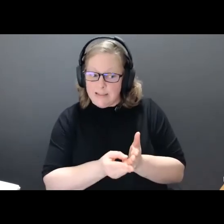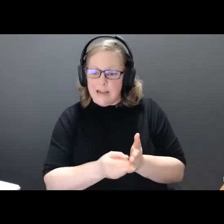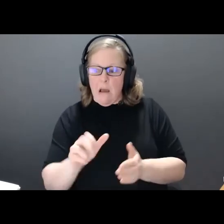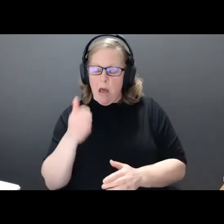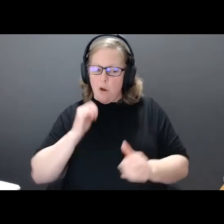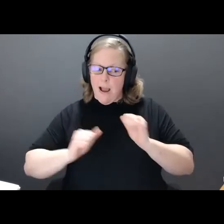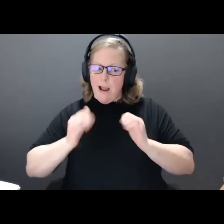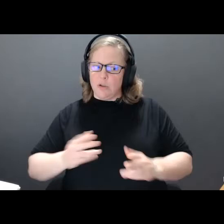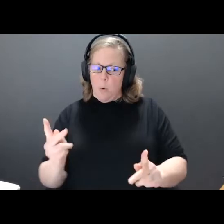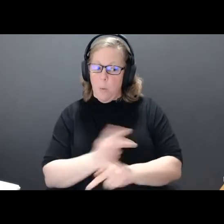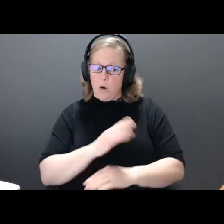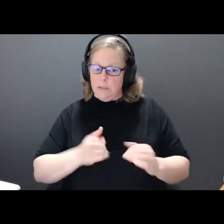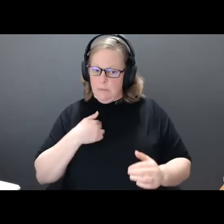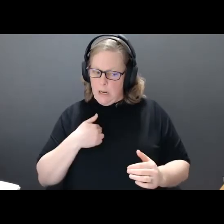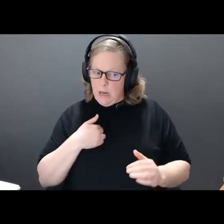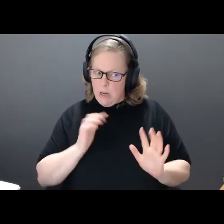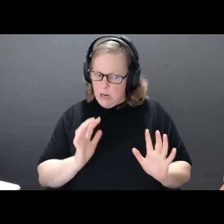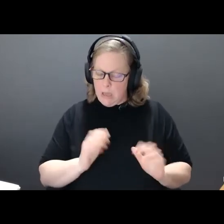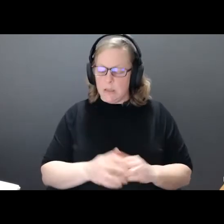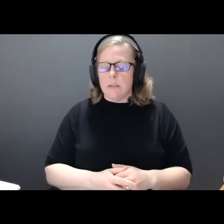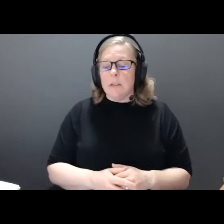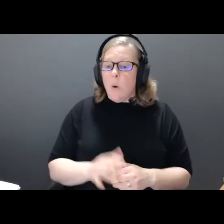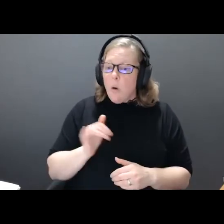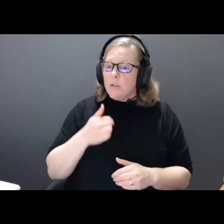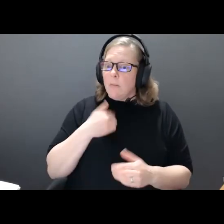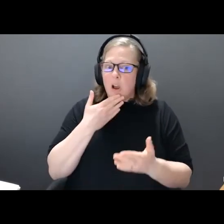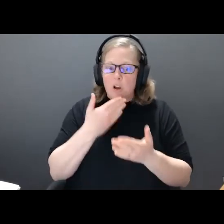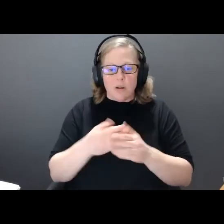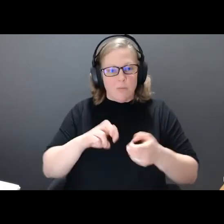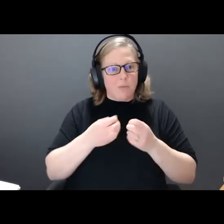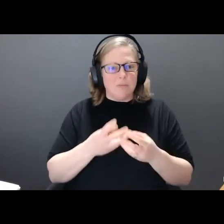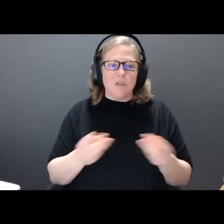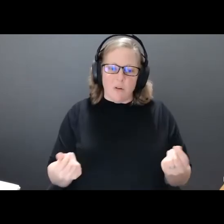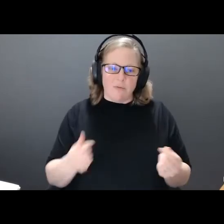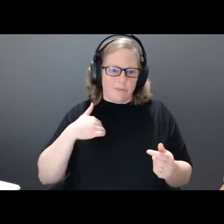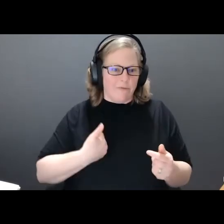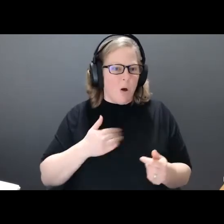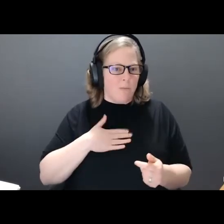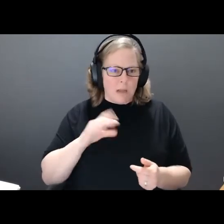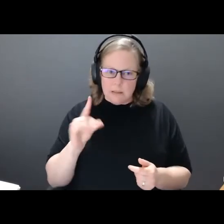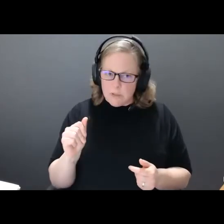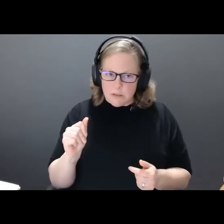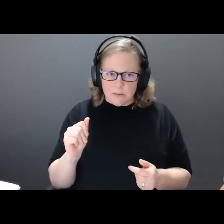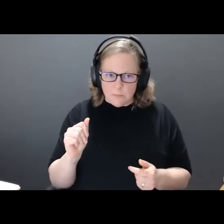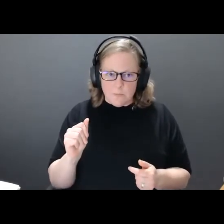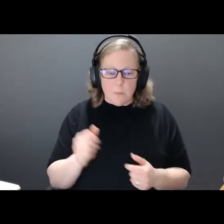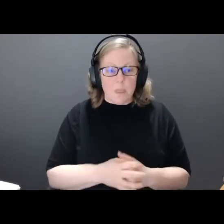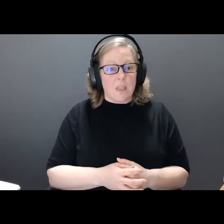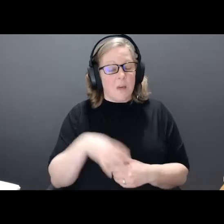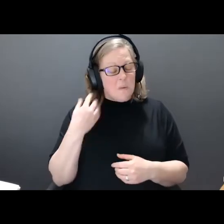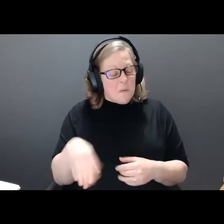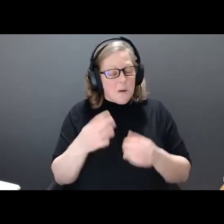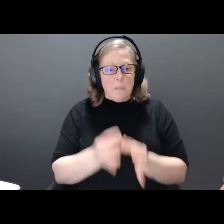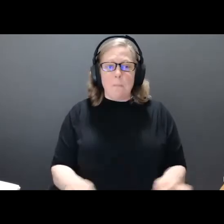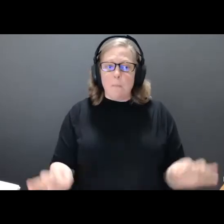has made me a really good problem solver, really resourceful and adaptive. I think it's really important for artists with disabilities